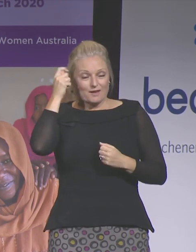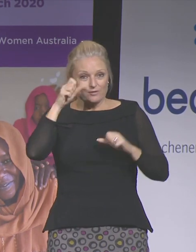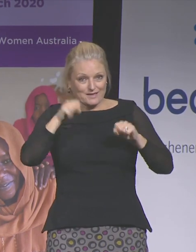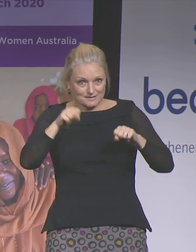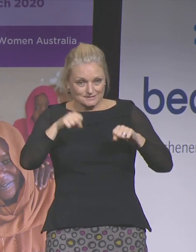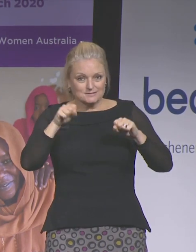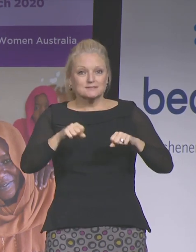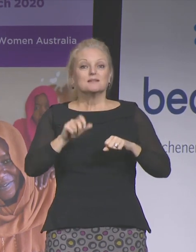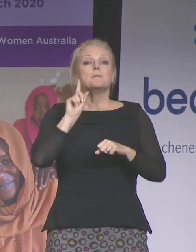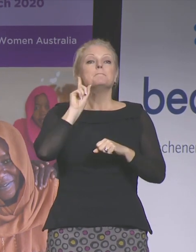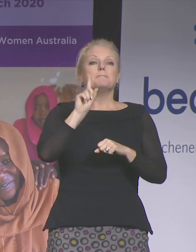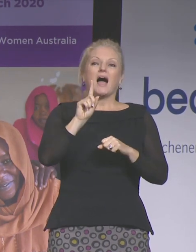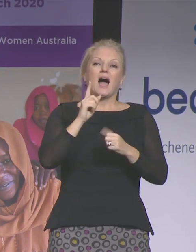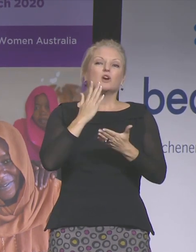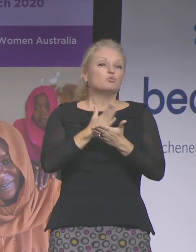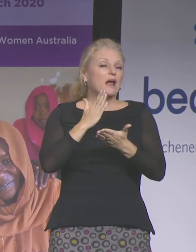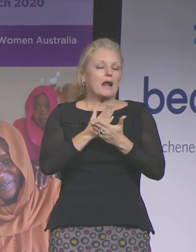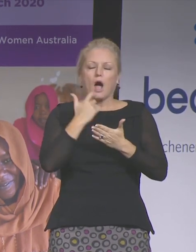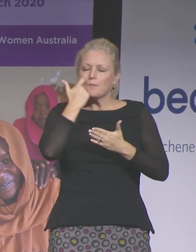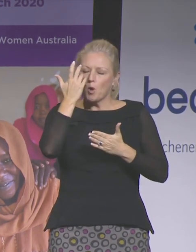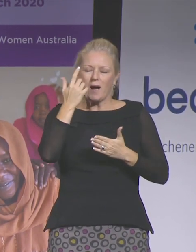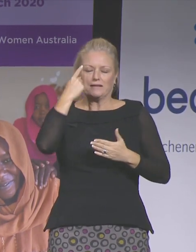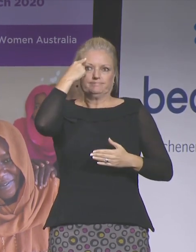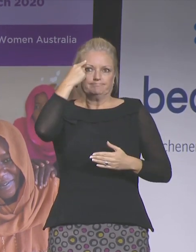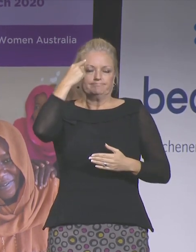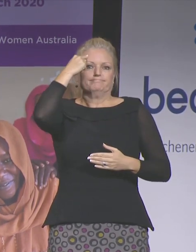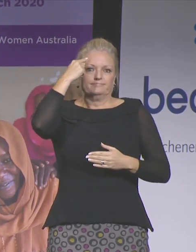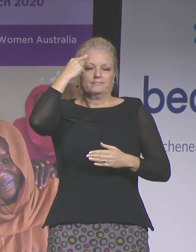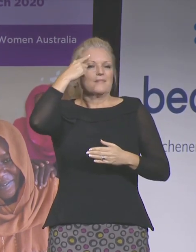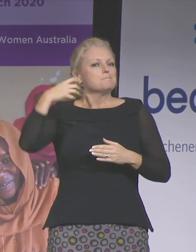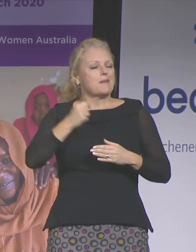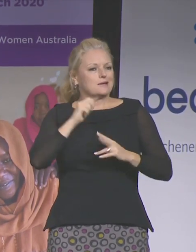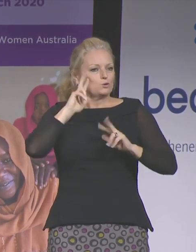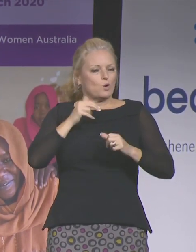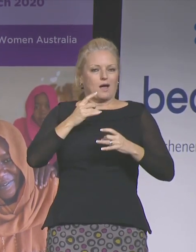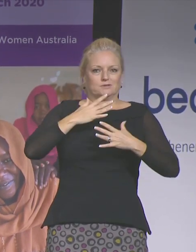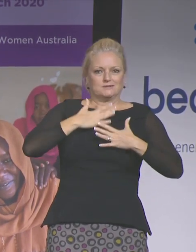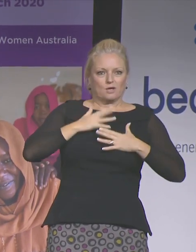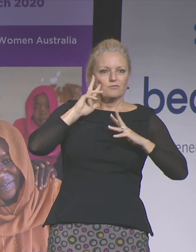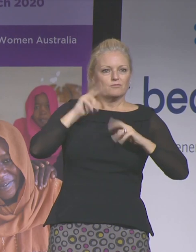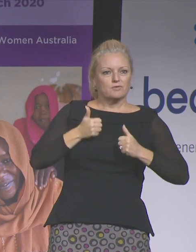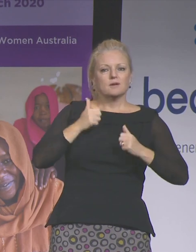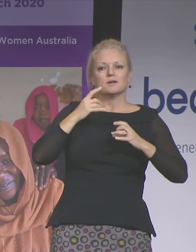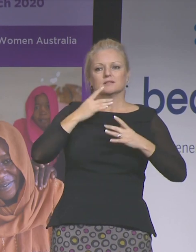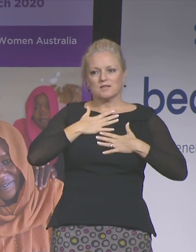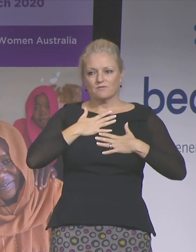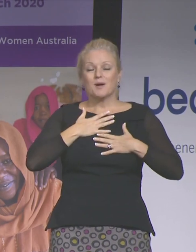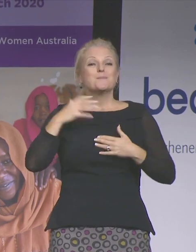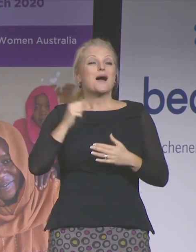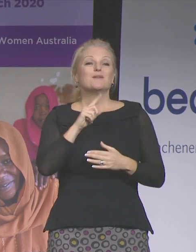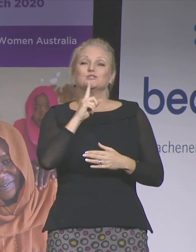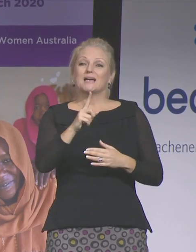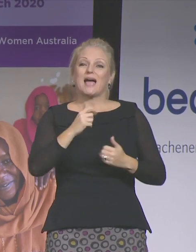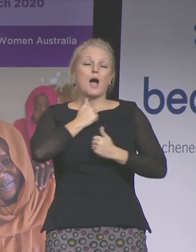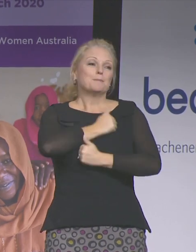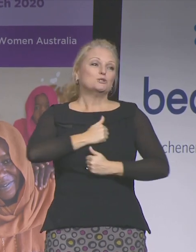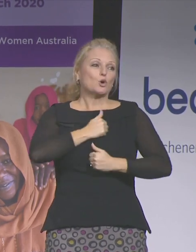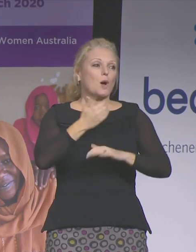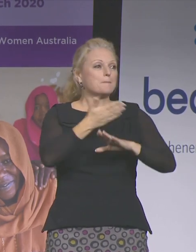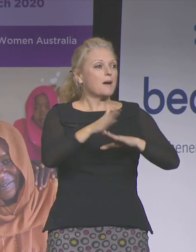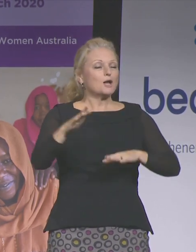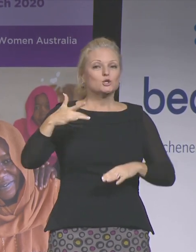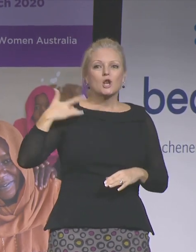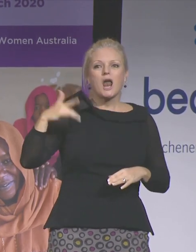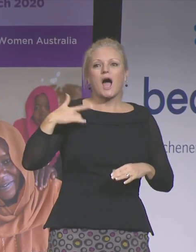much a work in progress. But I have to say, I'm enjoying every minute of my new life, and I've never felt more